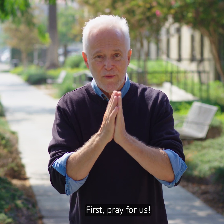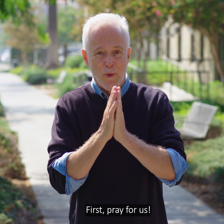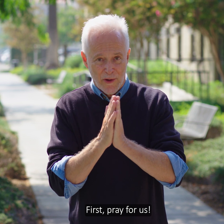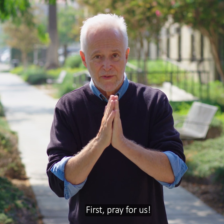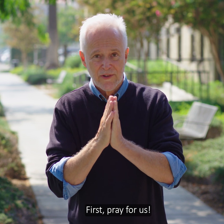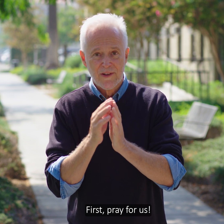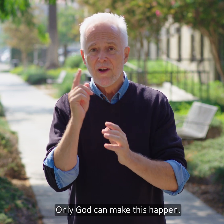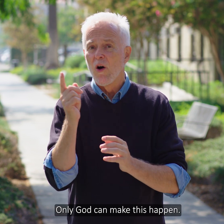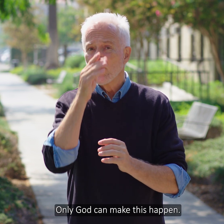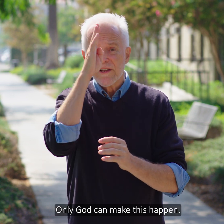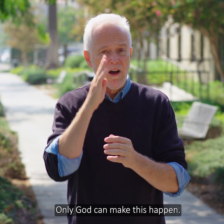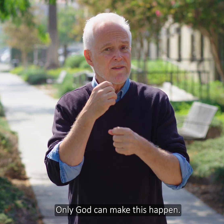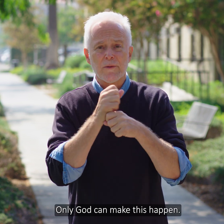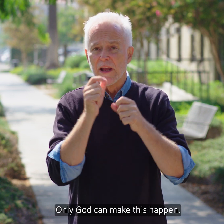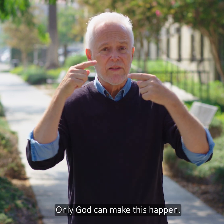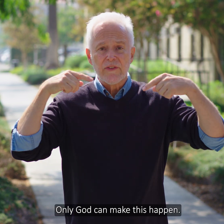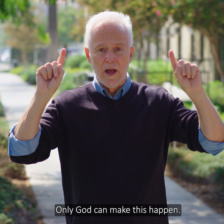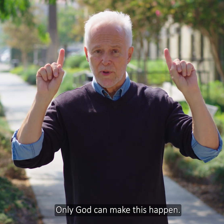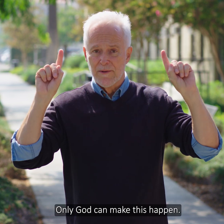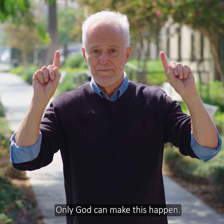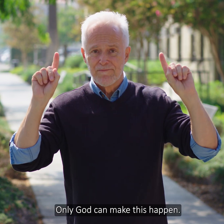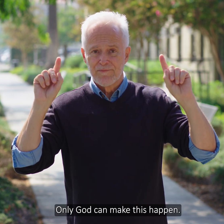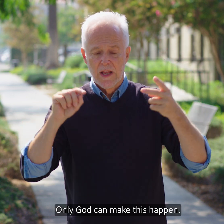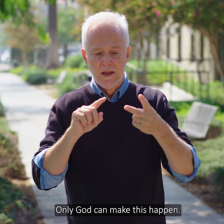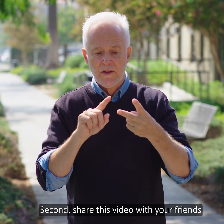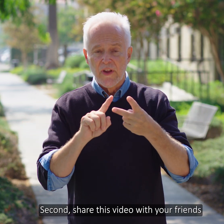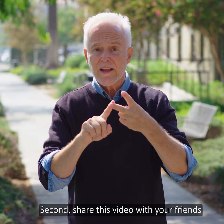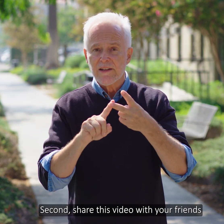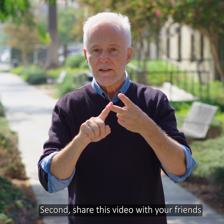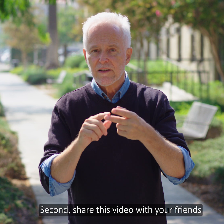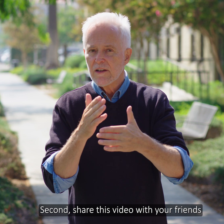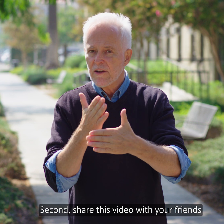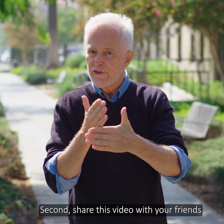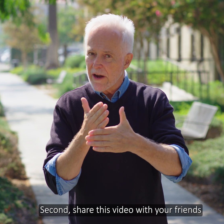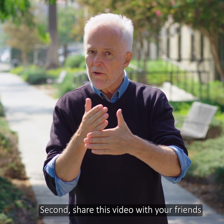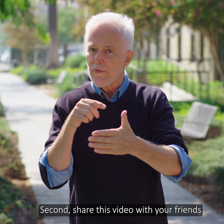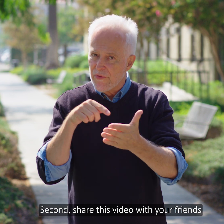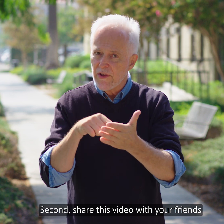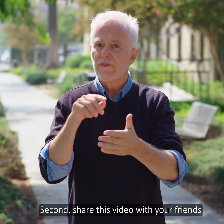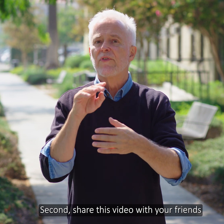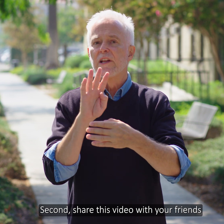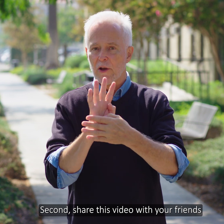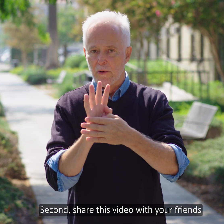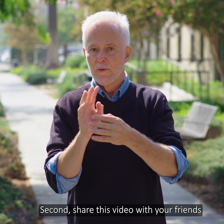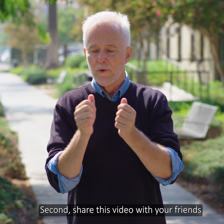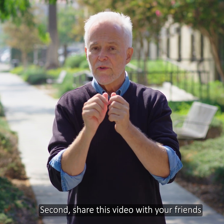for us. Only God can make this happen. Second, share this video with your